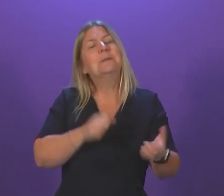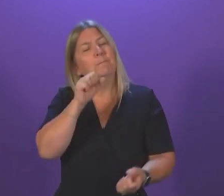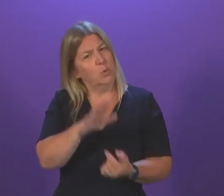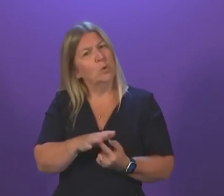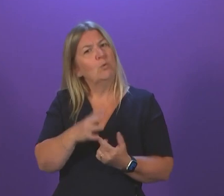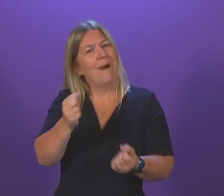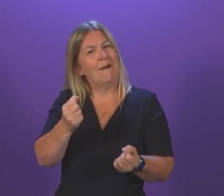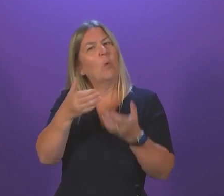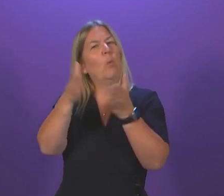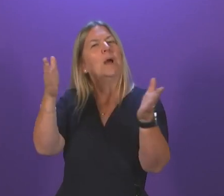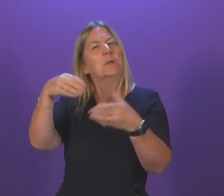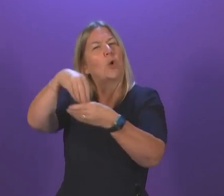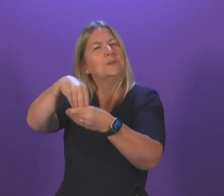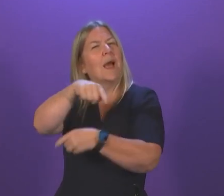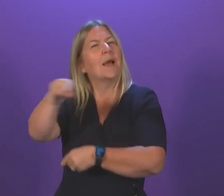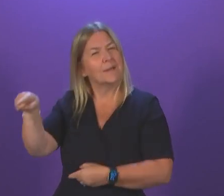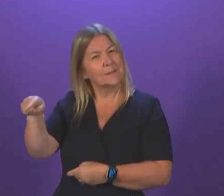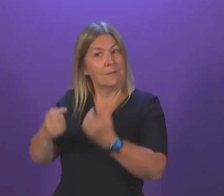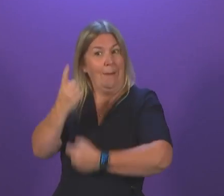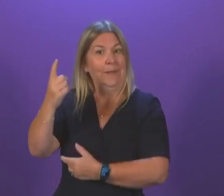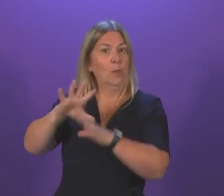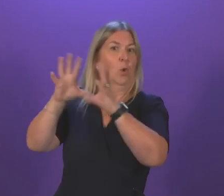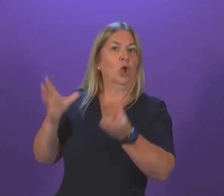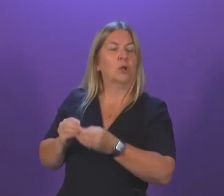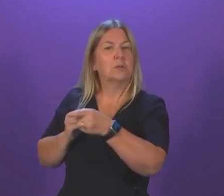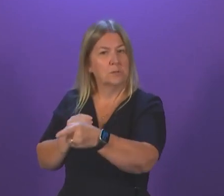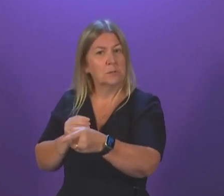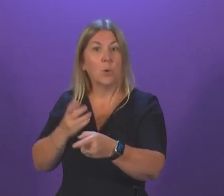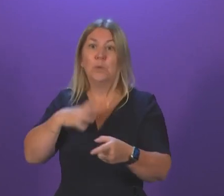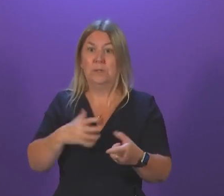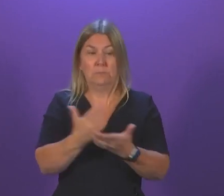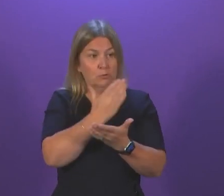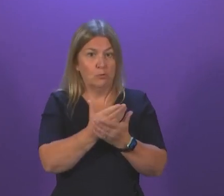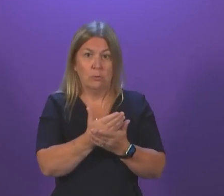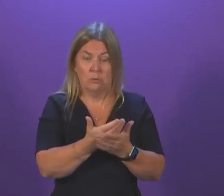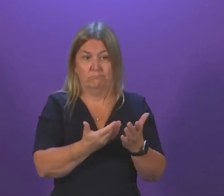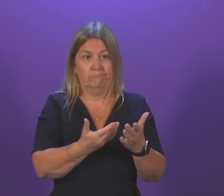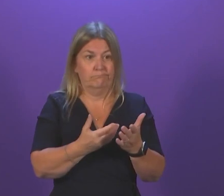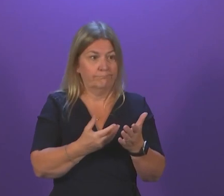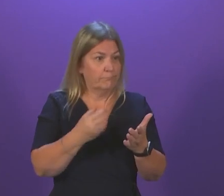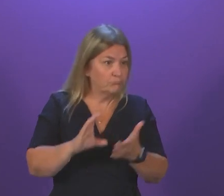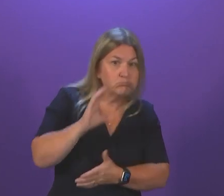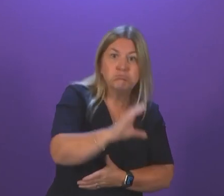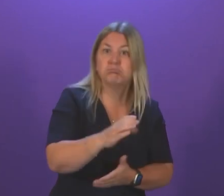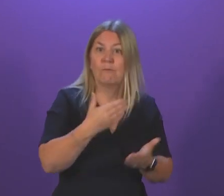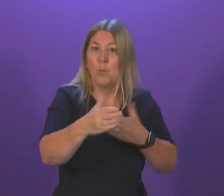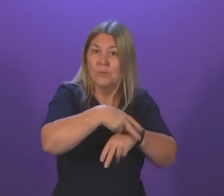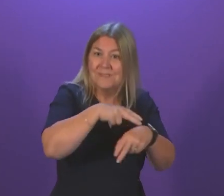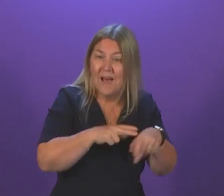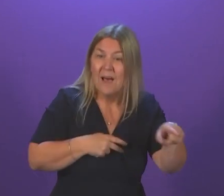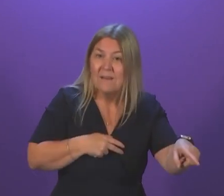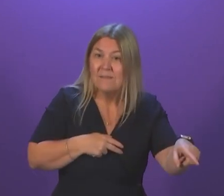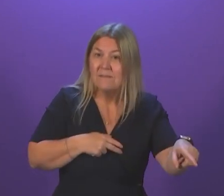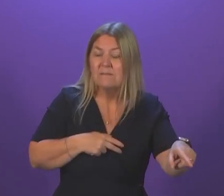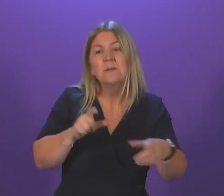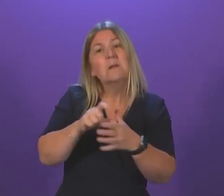of course, we continue to ensure that we invest in staff in our health service. said, and perhaps not surprisingly, Douglas Ross